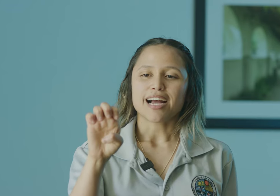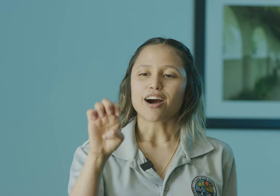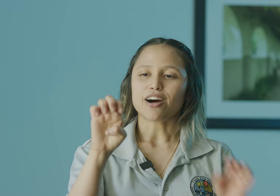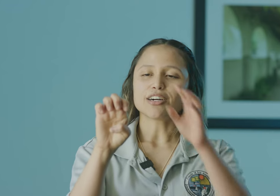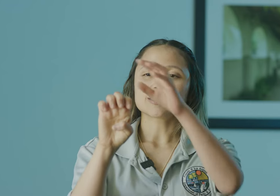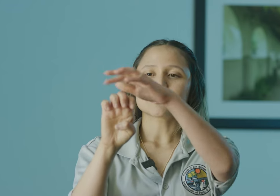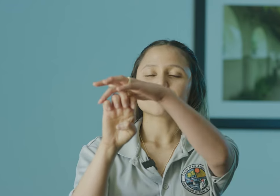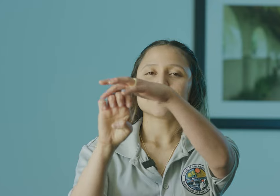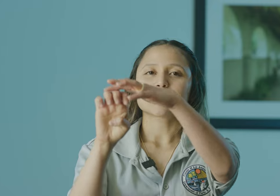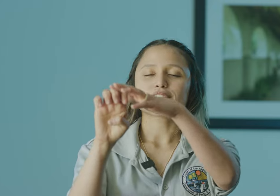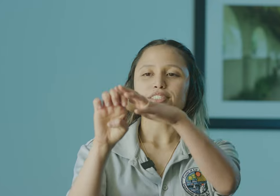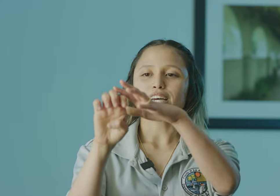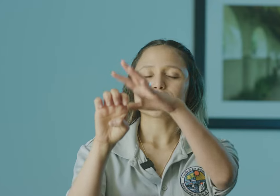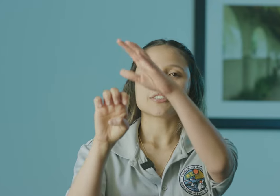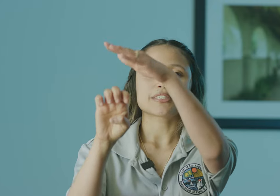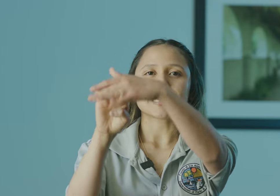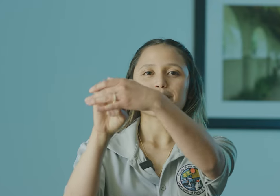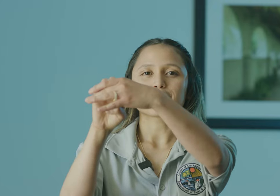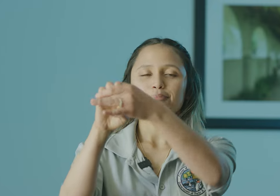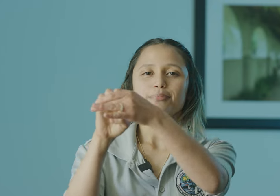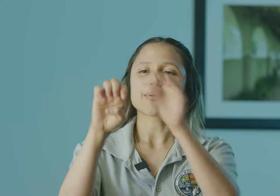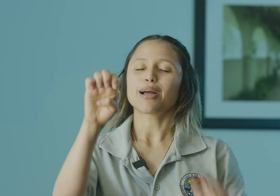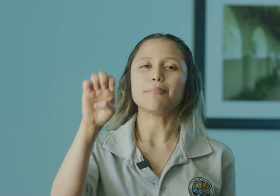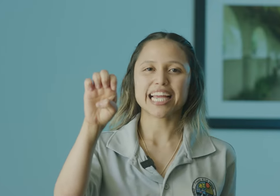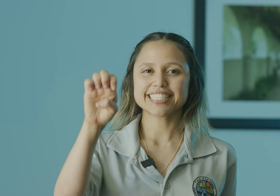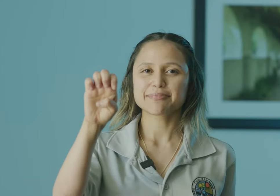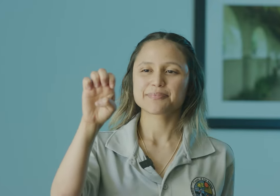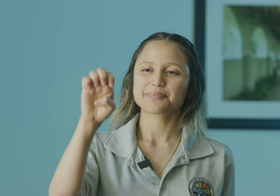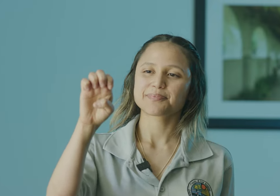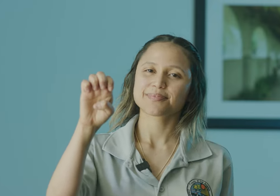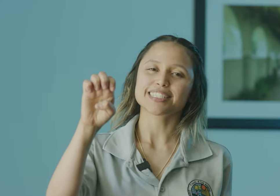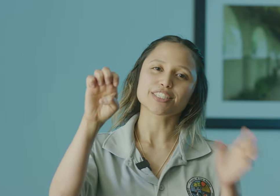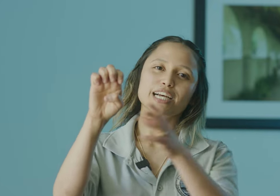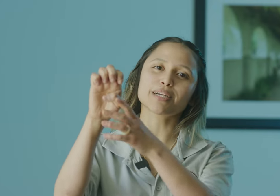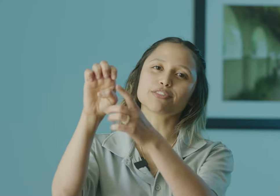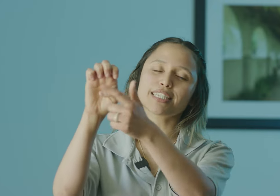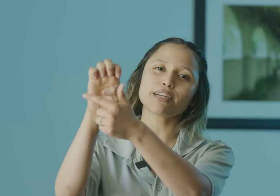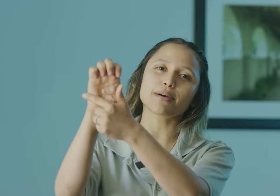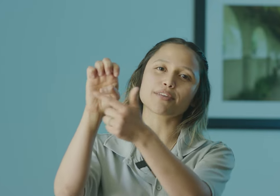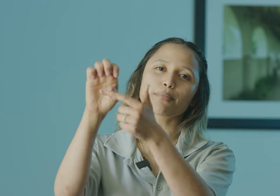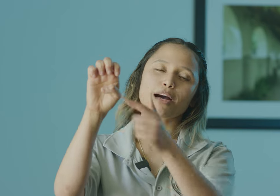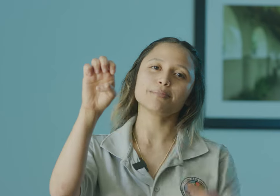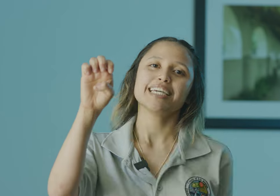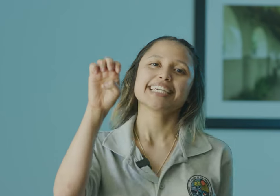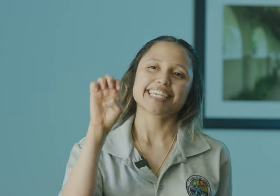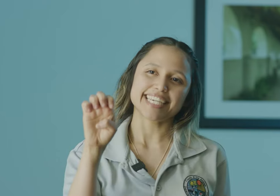All your fingers, your knuckles, they bend. Your thumb goes in above your palm. E.